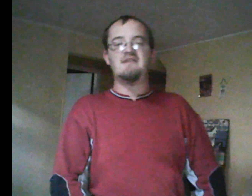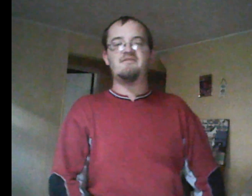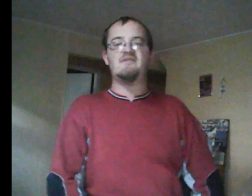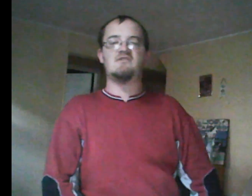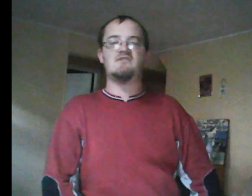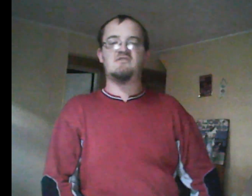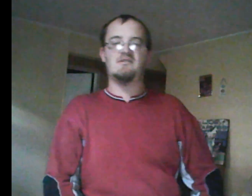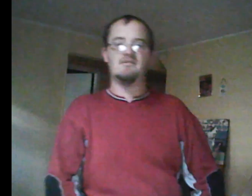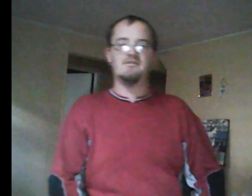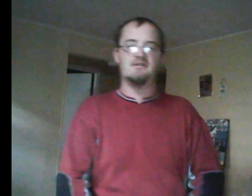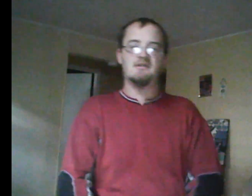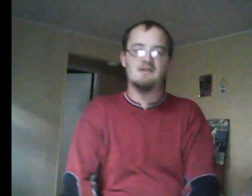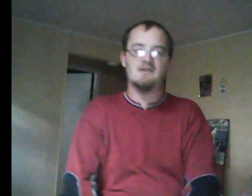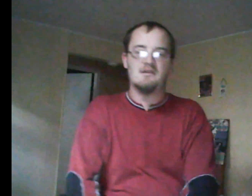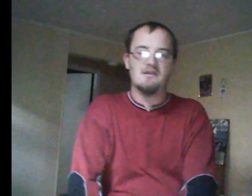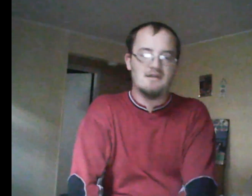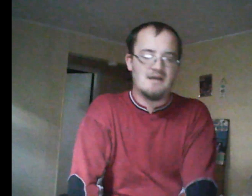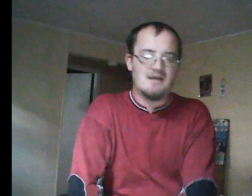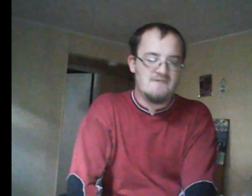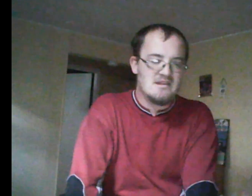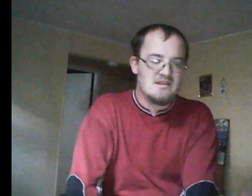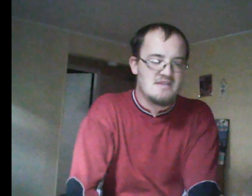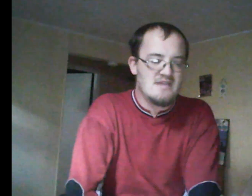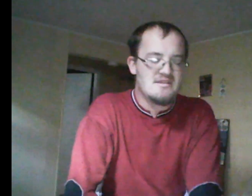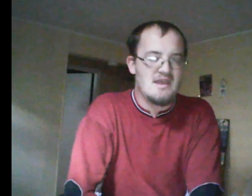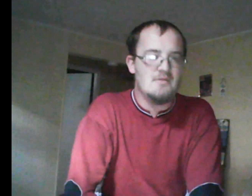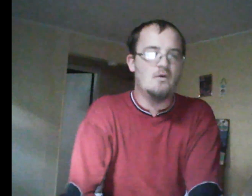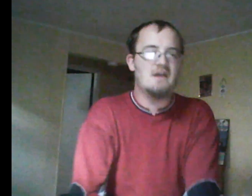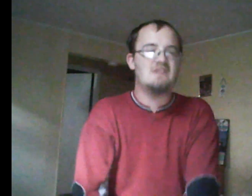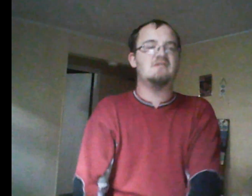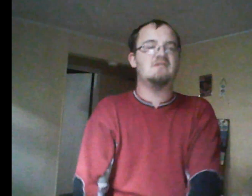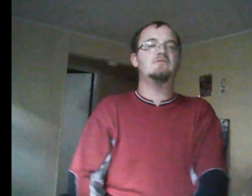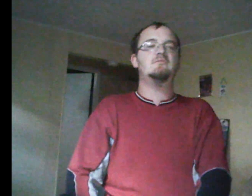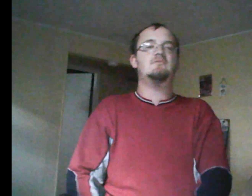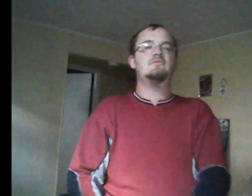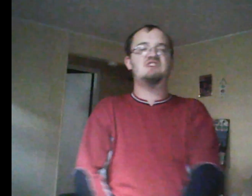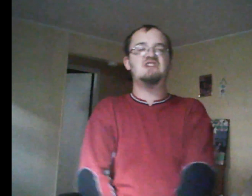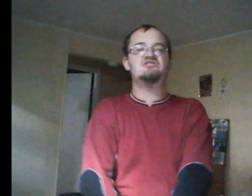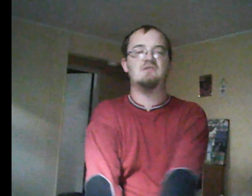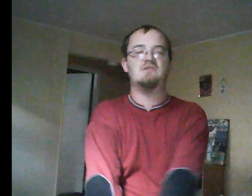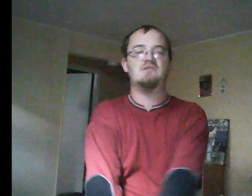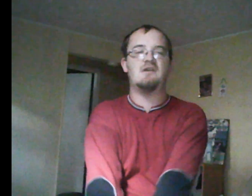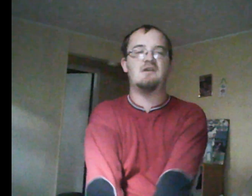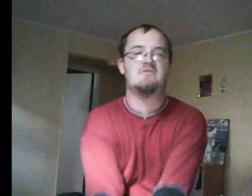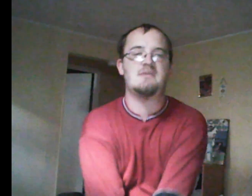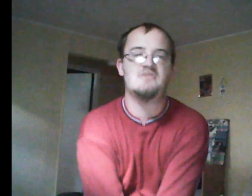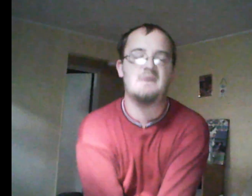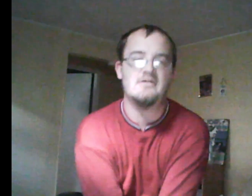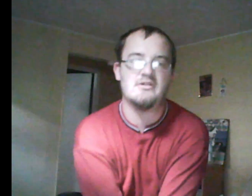I think, in a sense, Emma wanted to change everyone's perceptions about her and all that. I don't really know